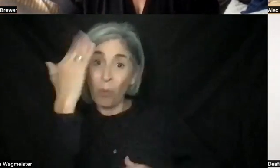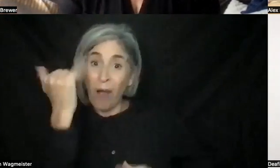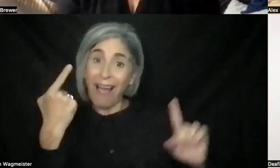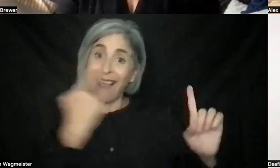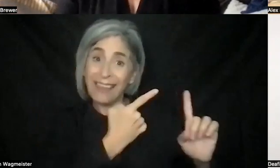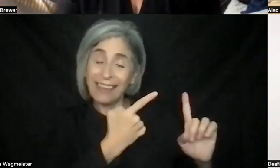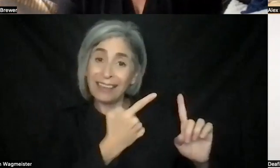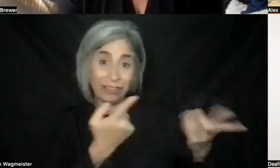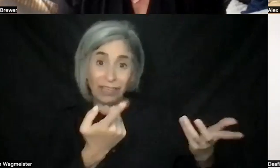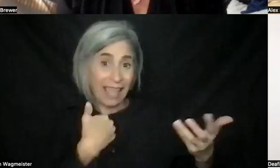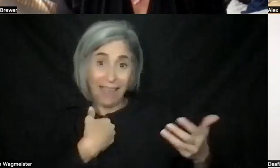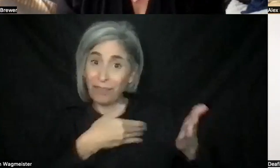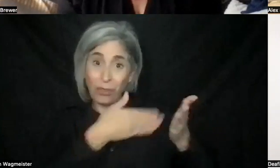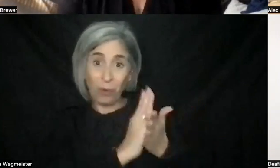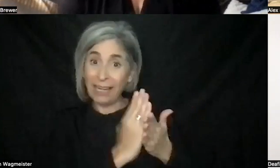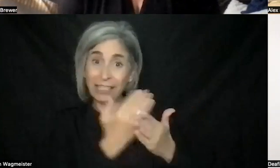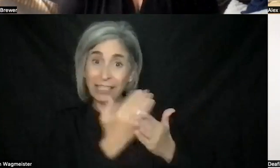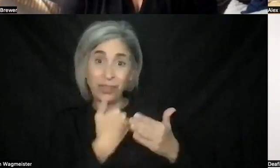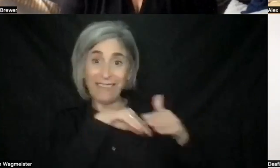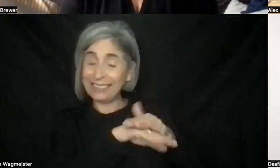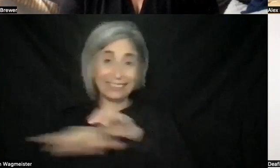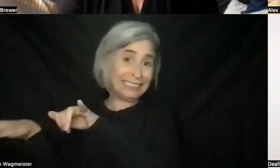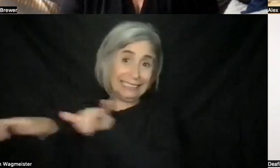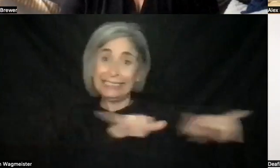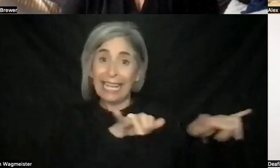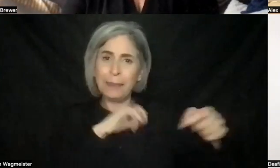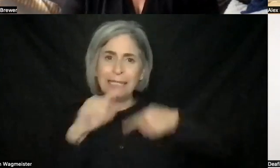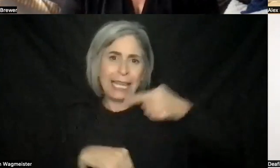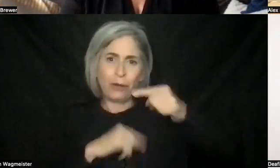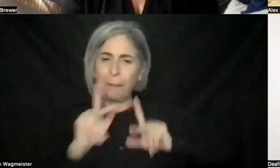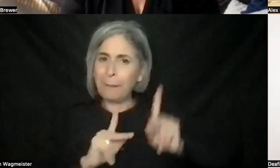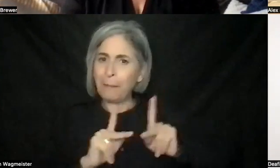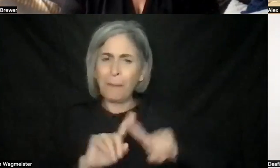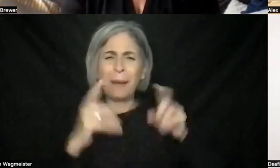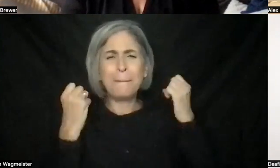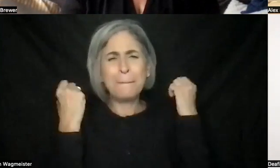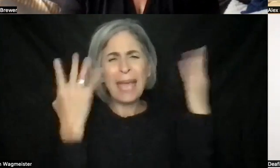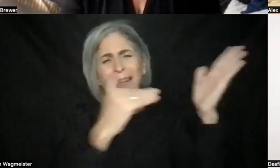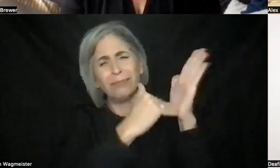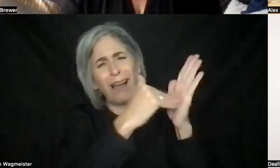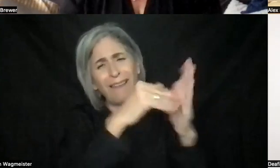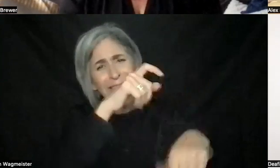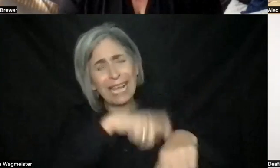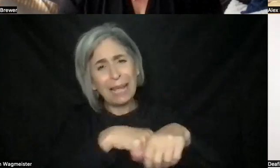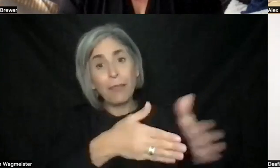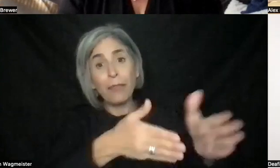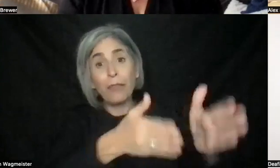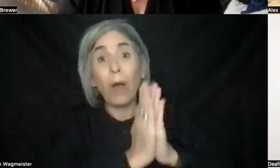to have access to It's like hearing people, but so many times their requests for access are denied.